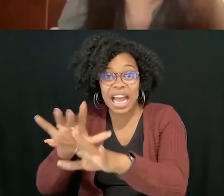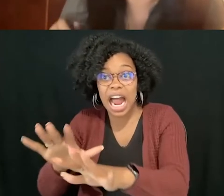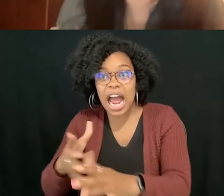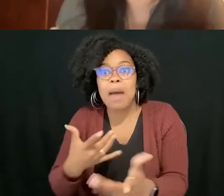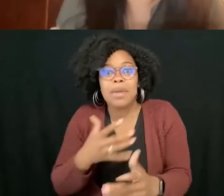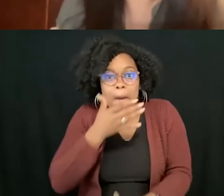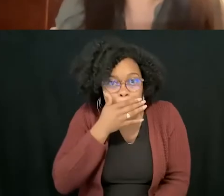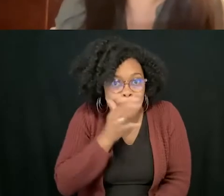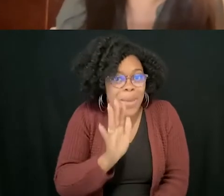Oh, maybe.